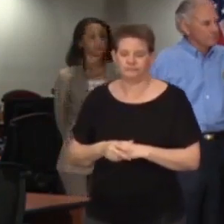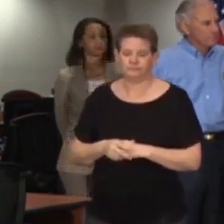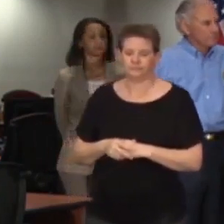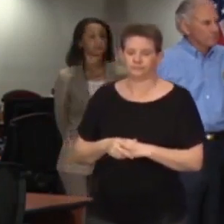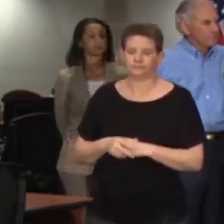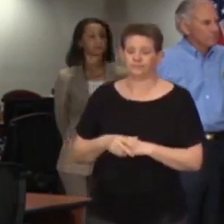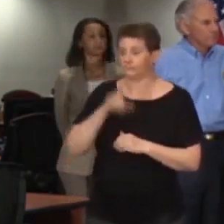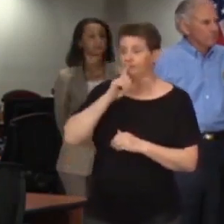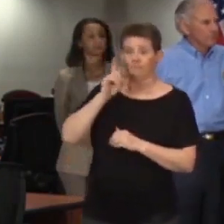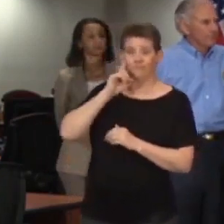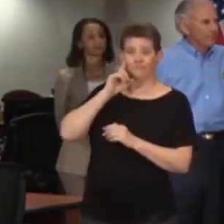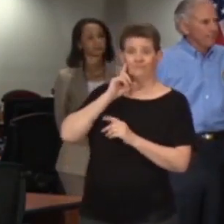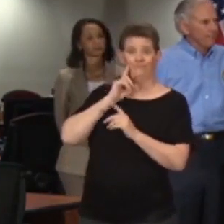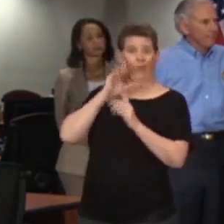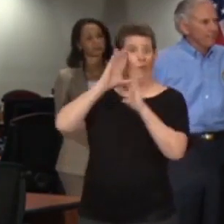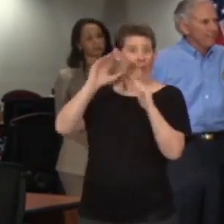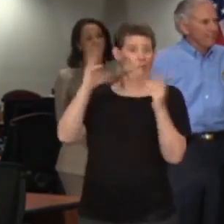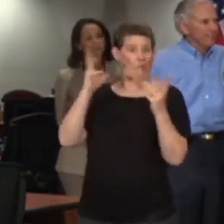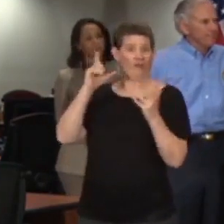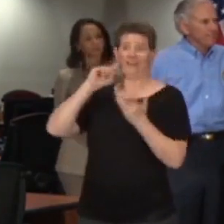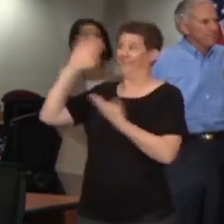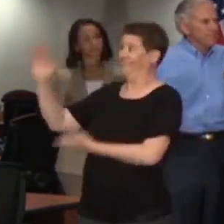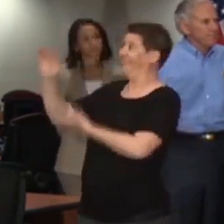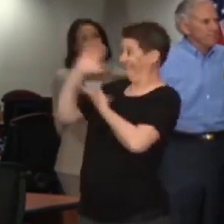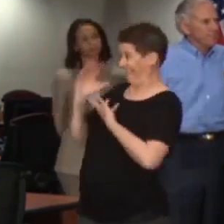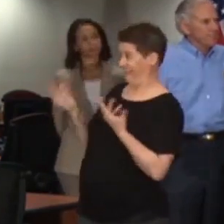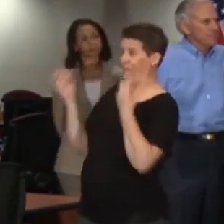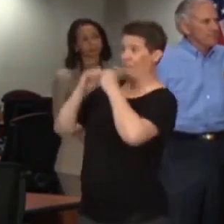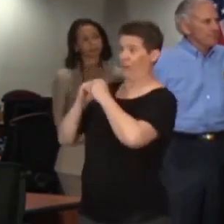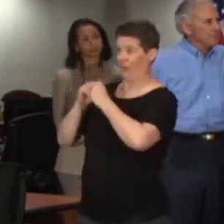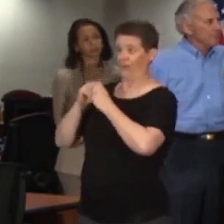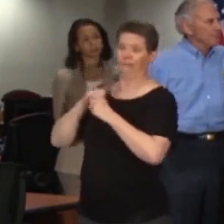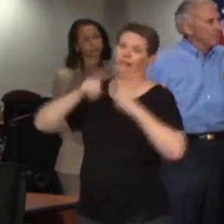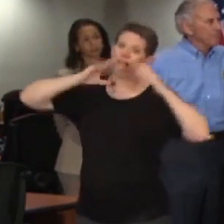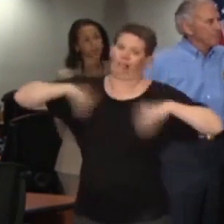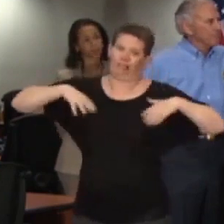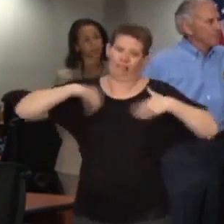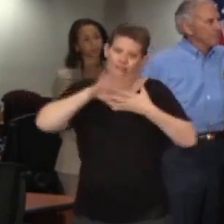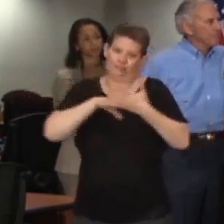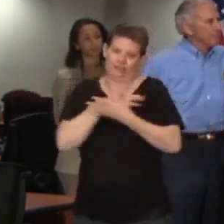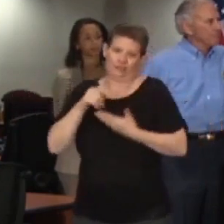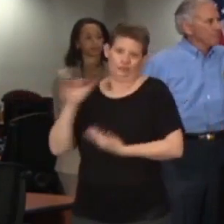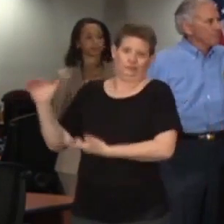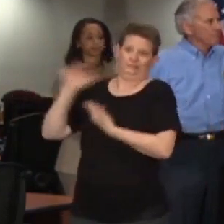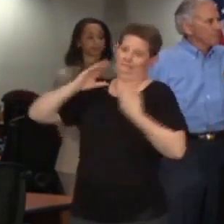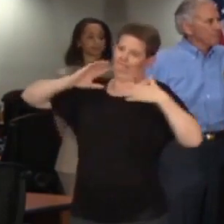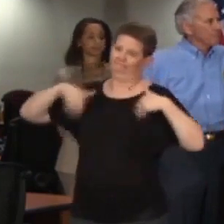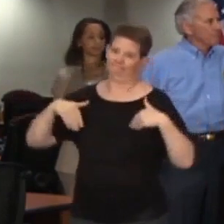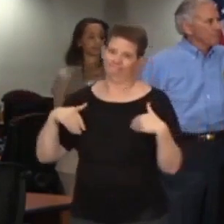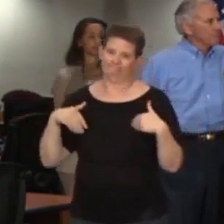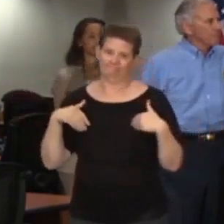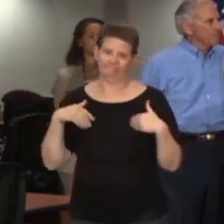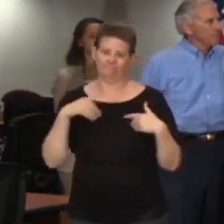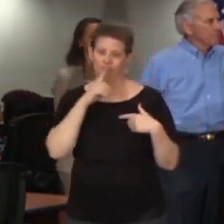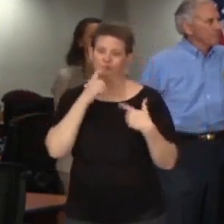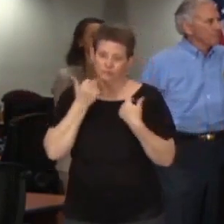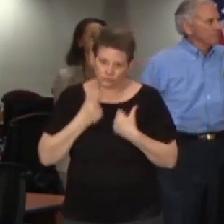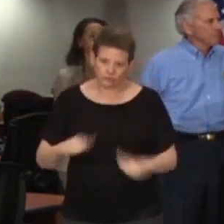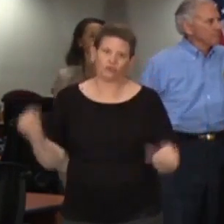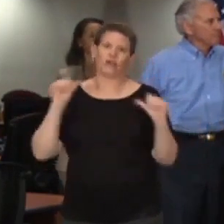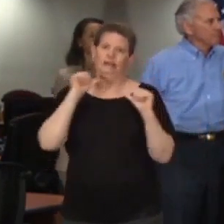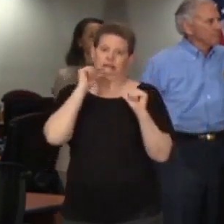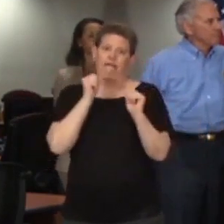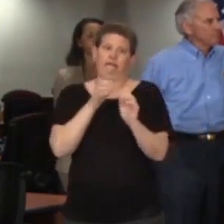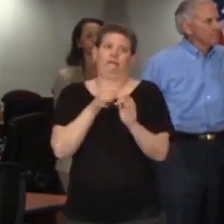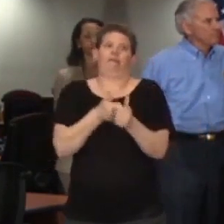certainly hope that we get some supplies in, but we don't have any scheduled for delivery. So we're doing everything we can to make sure that we don't have, uh, any